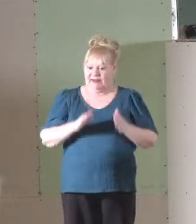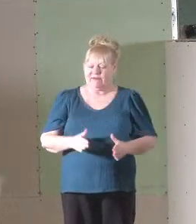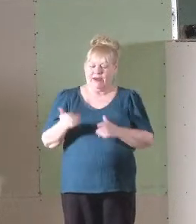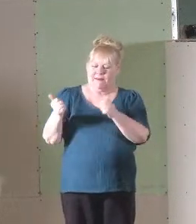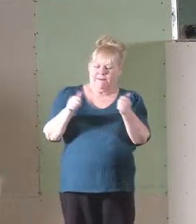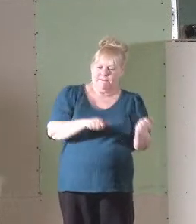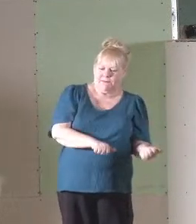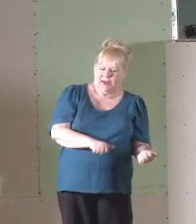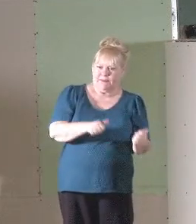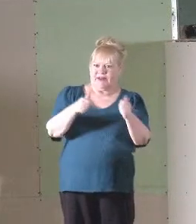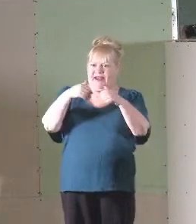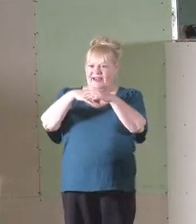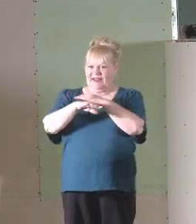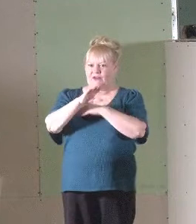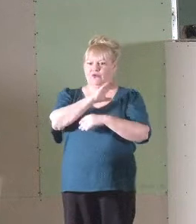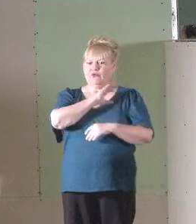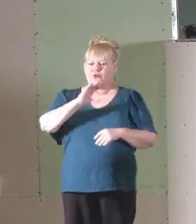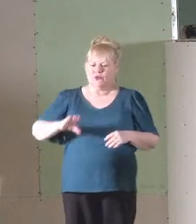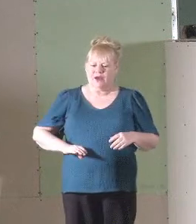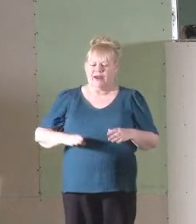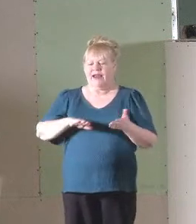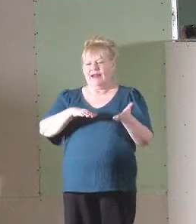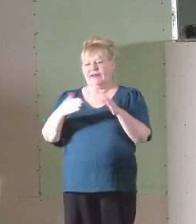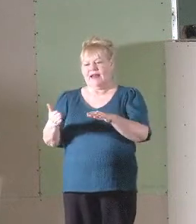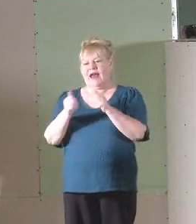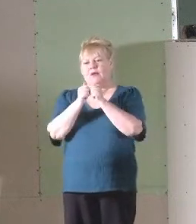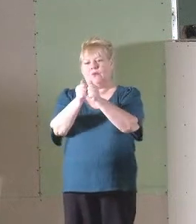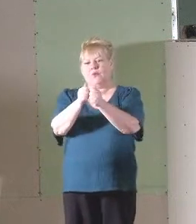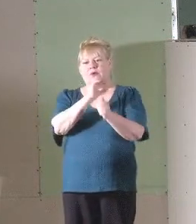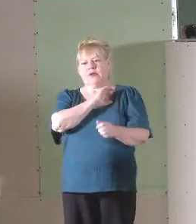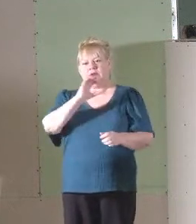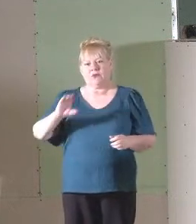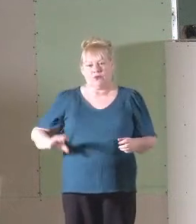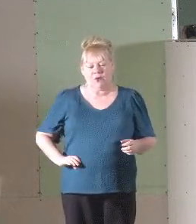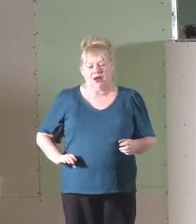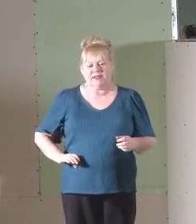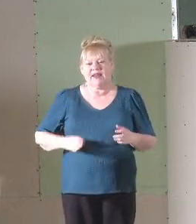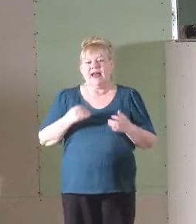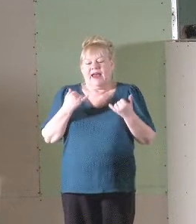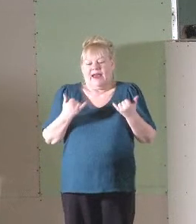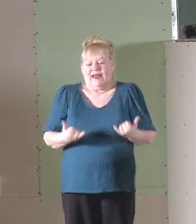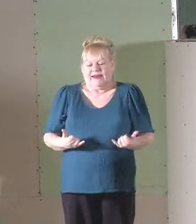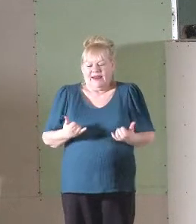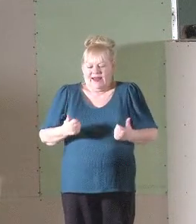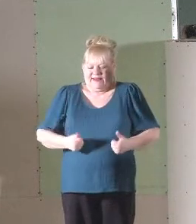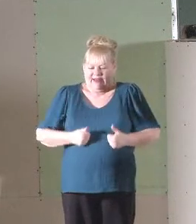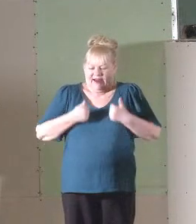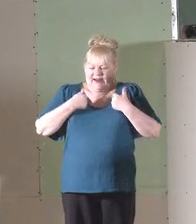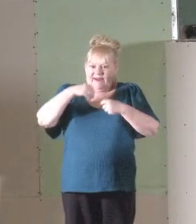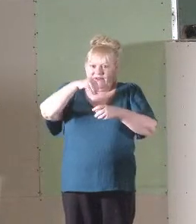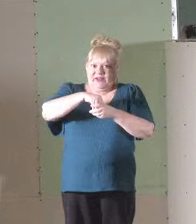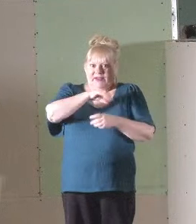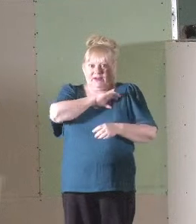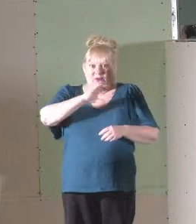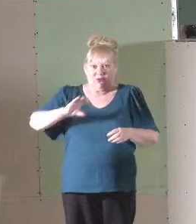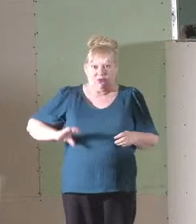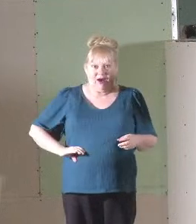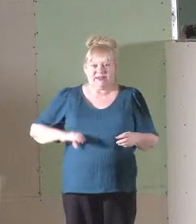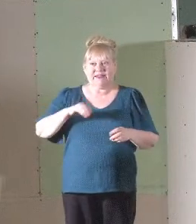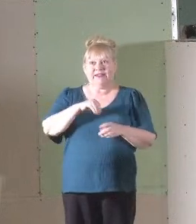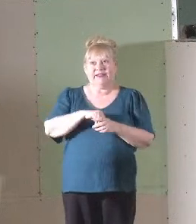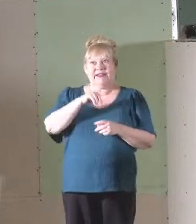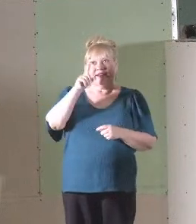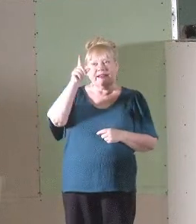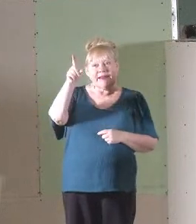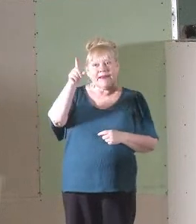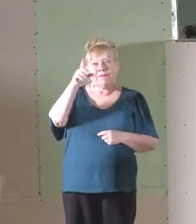into Christ and died with Christ. And as a result, they now exist in Christ, in him